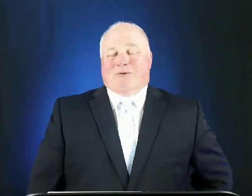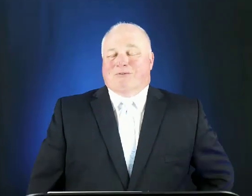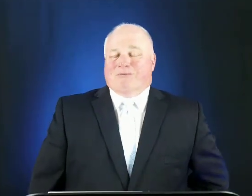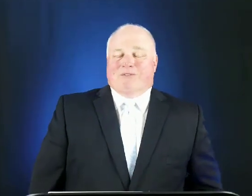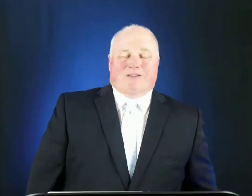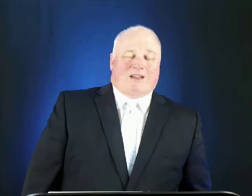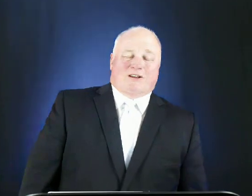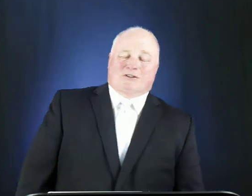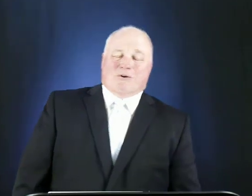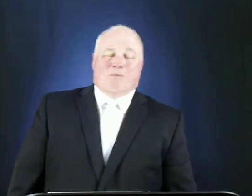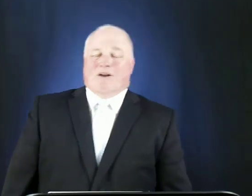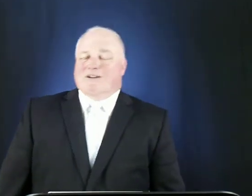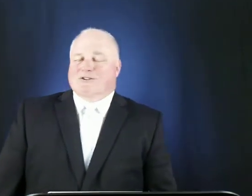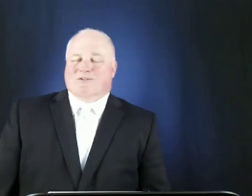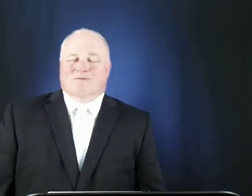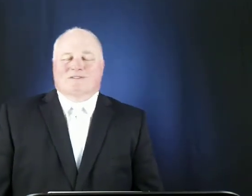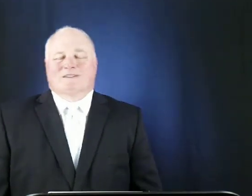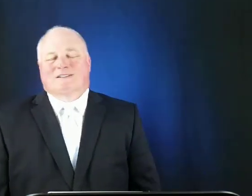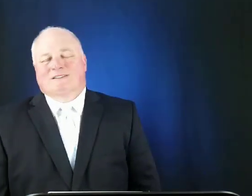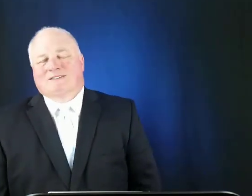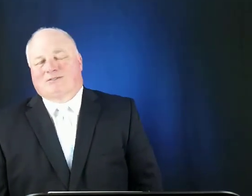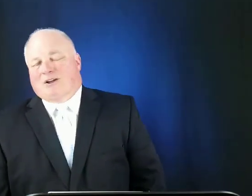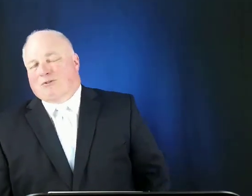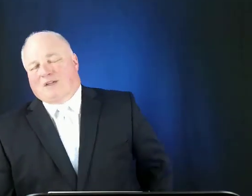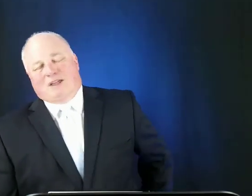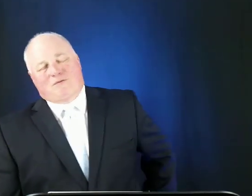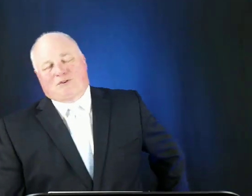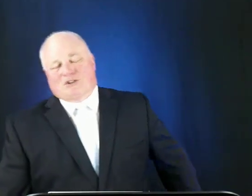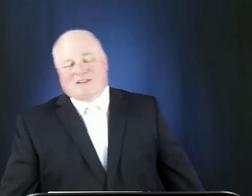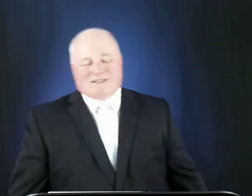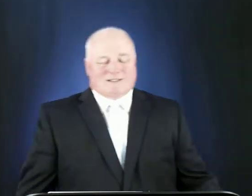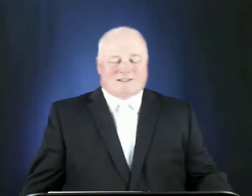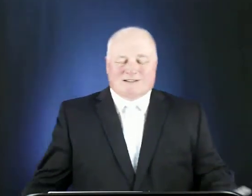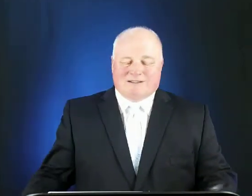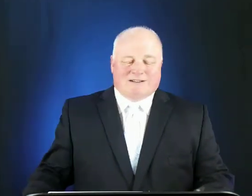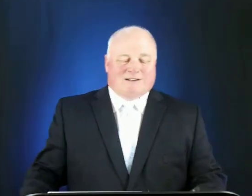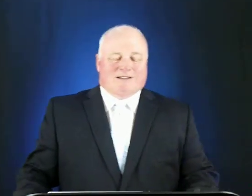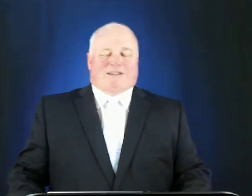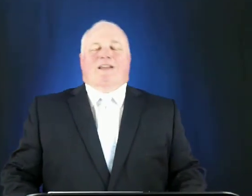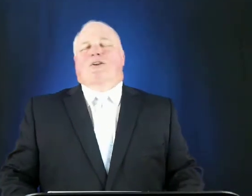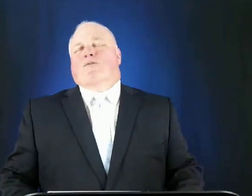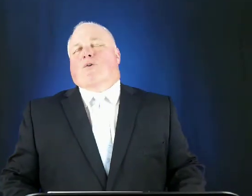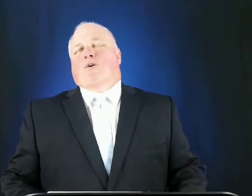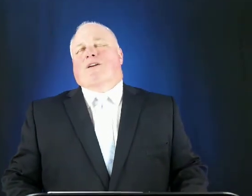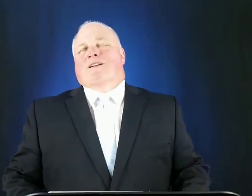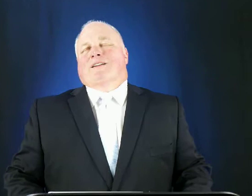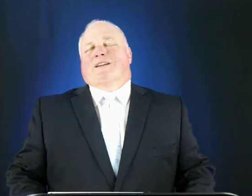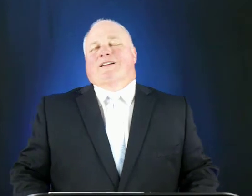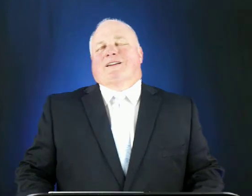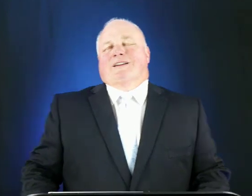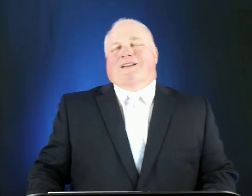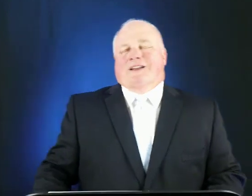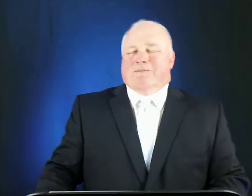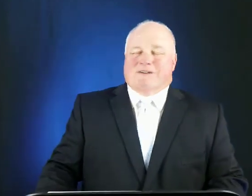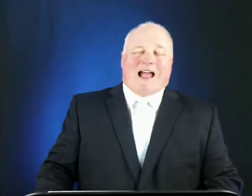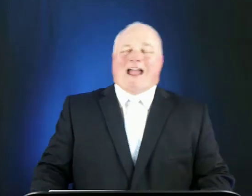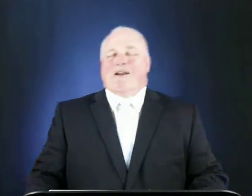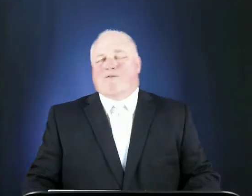thank you so much father thank you for jesus thank you for him dying for